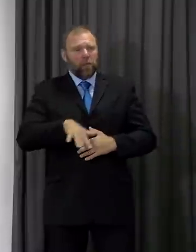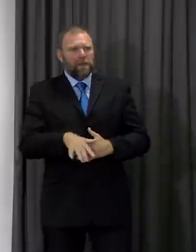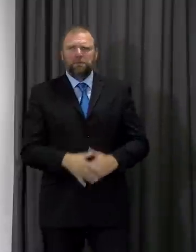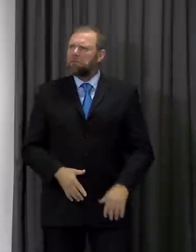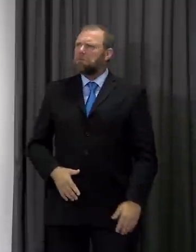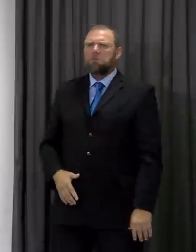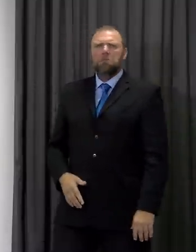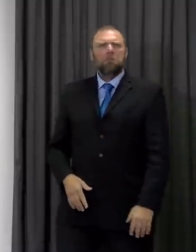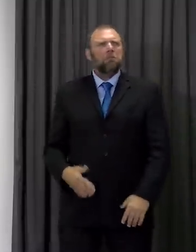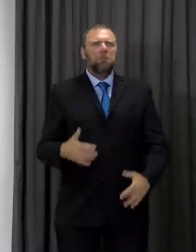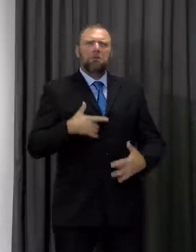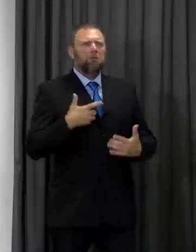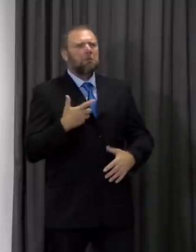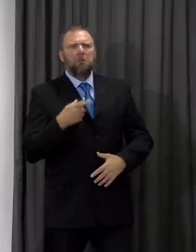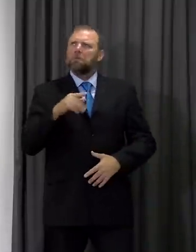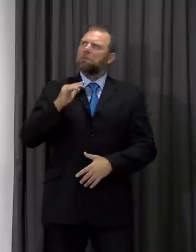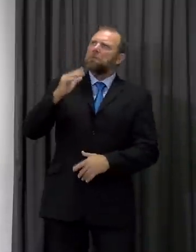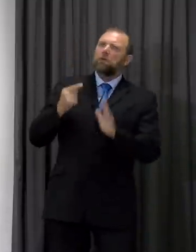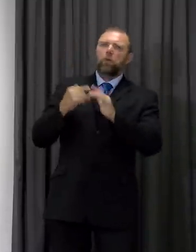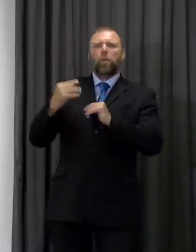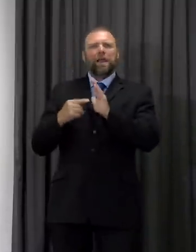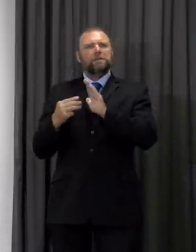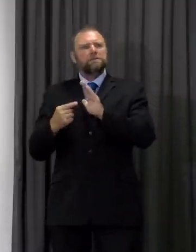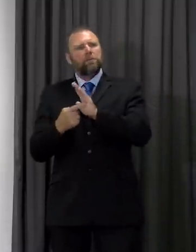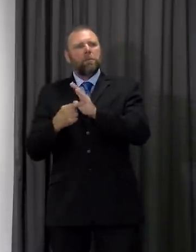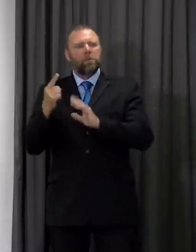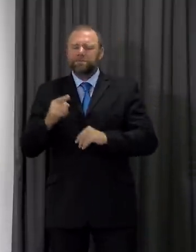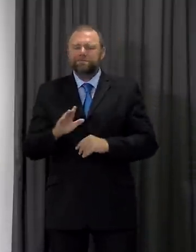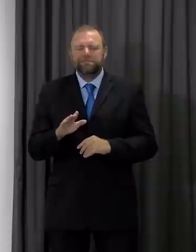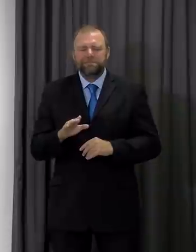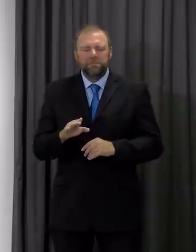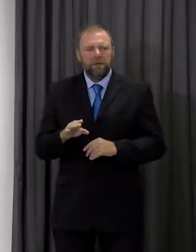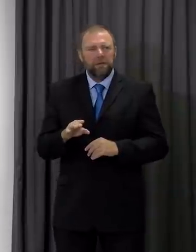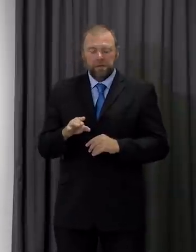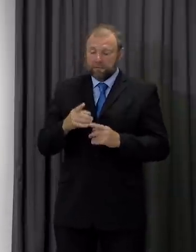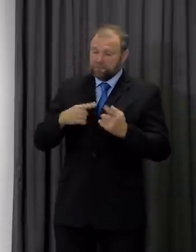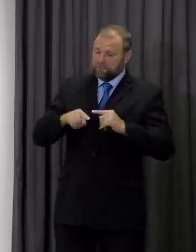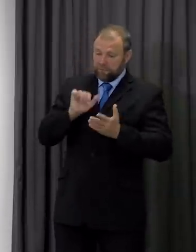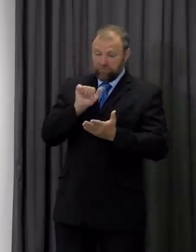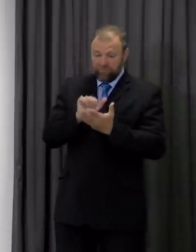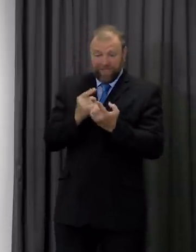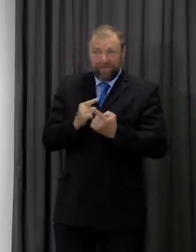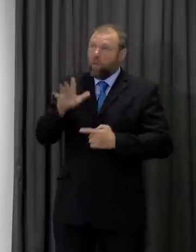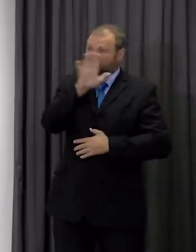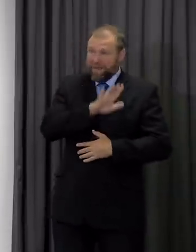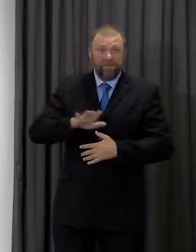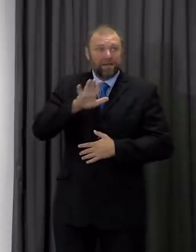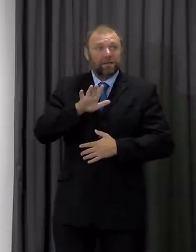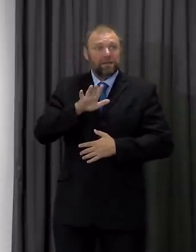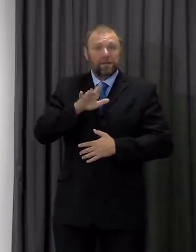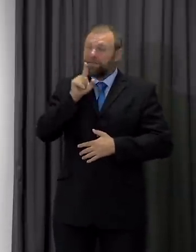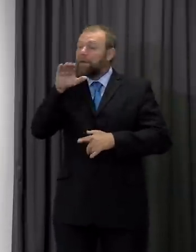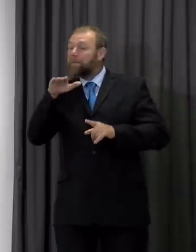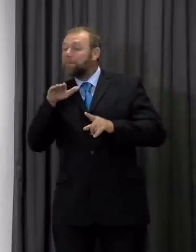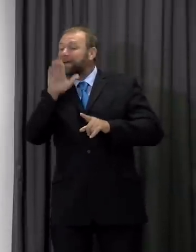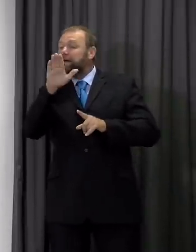deprioritise South Wales in favour of North Wales it's simply about doing the right thing for the country that's what we're doing and all the choices we make to help keep